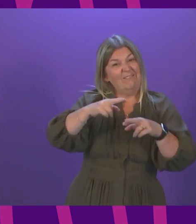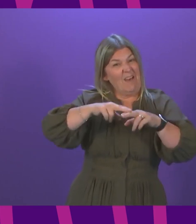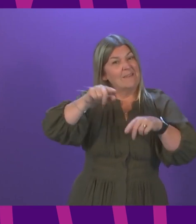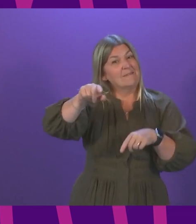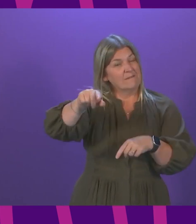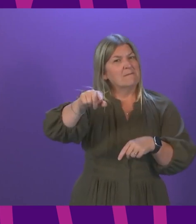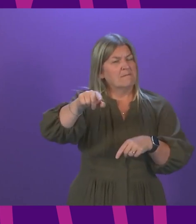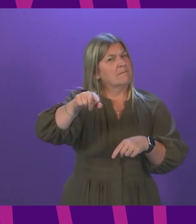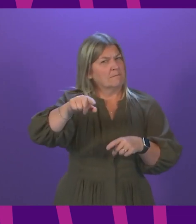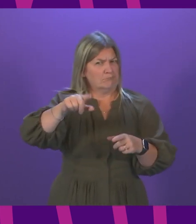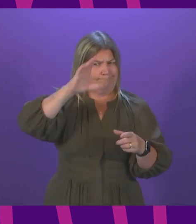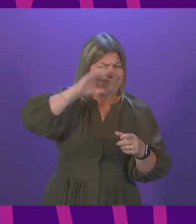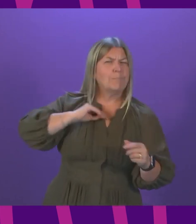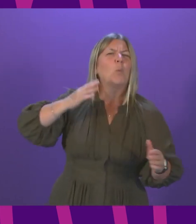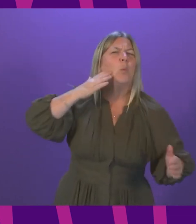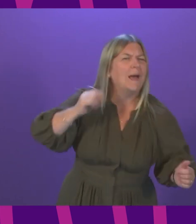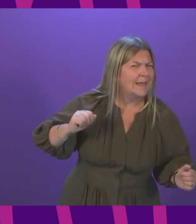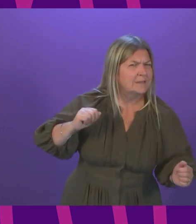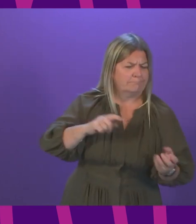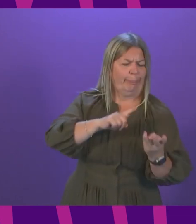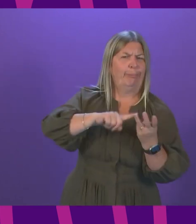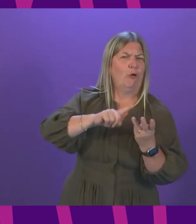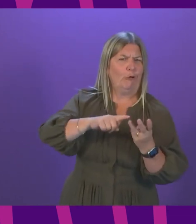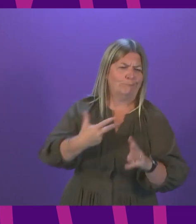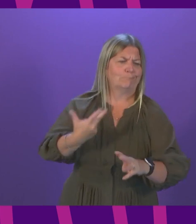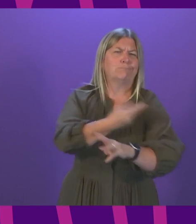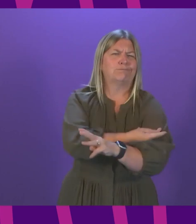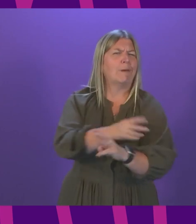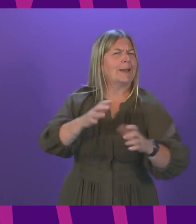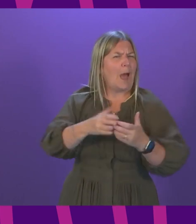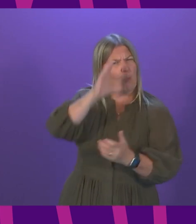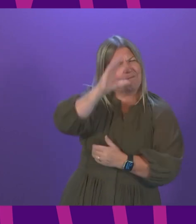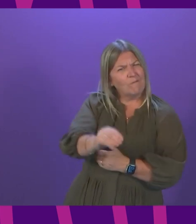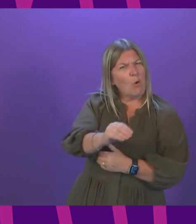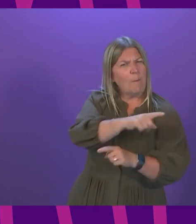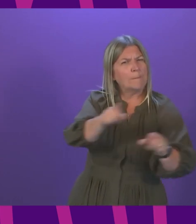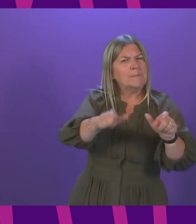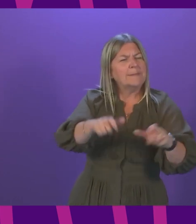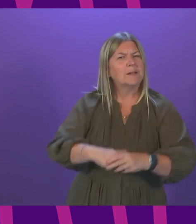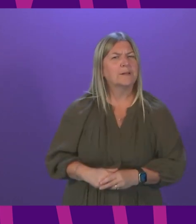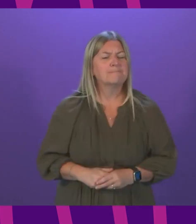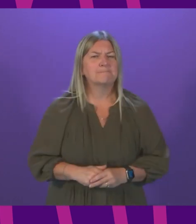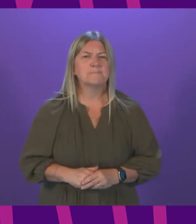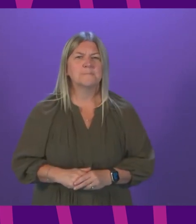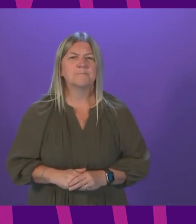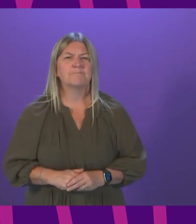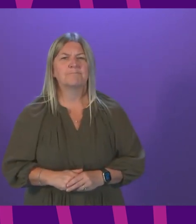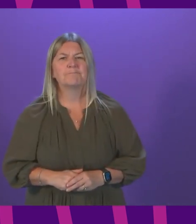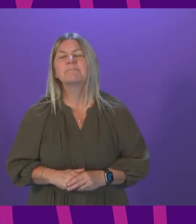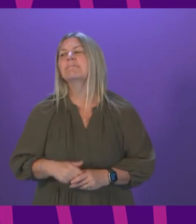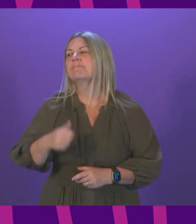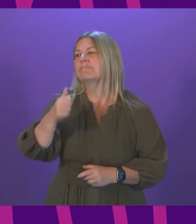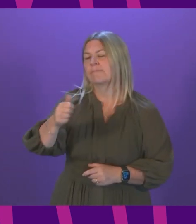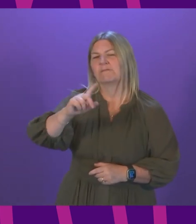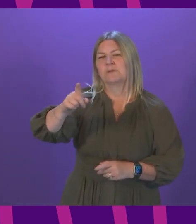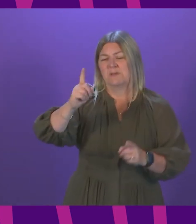vaccine and the flu vaccine and how they will be informed. First Minister? Well, this will be done, as indeed the initial